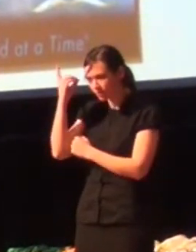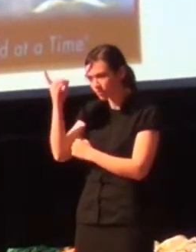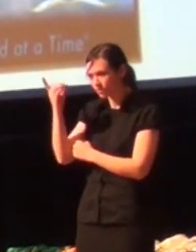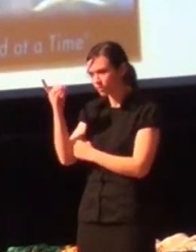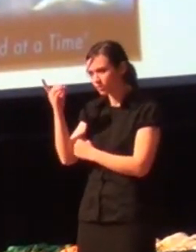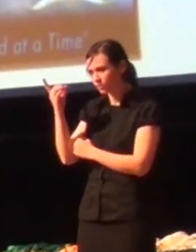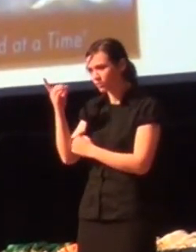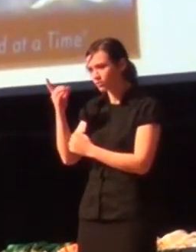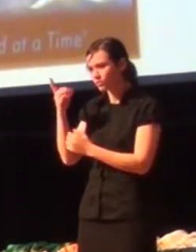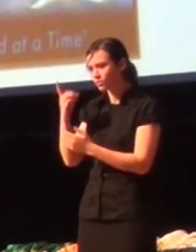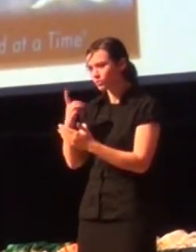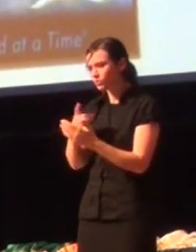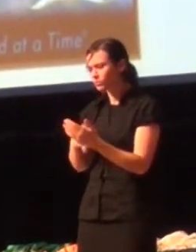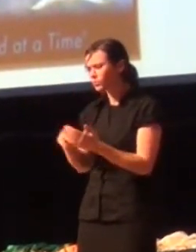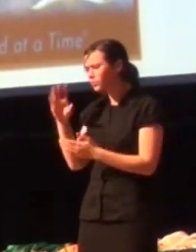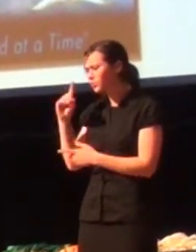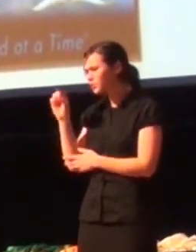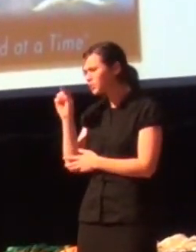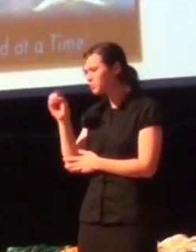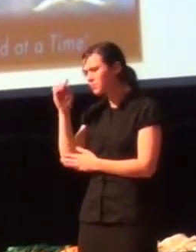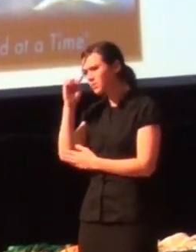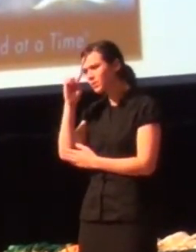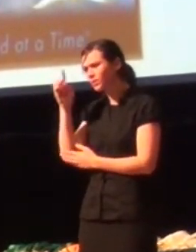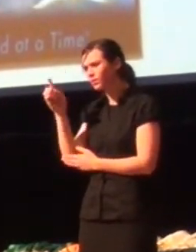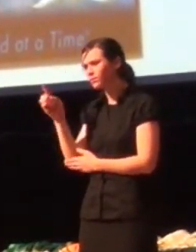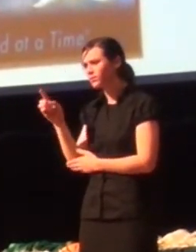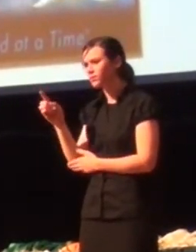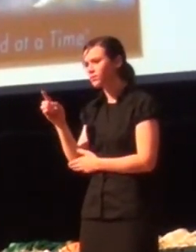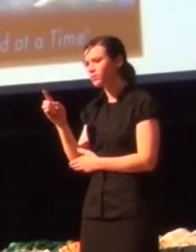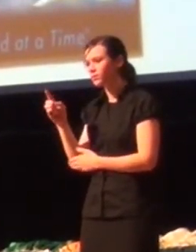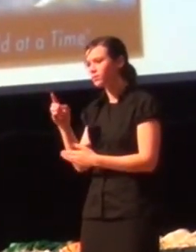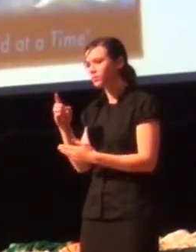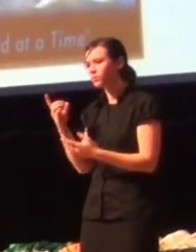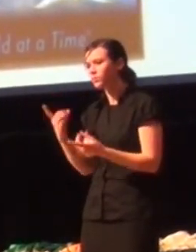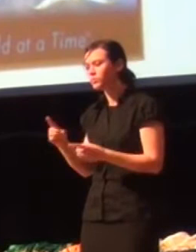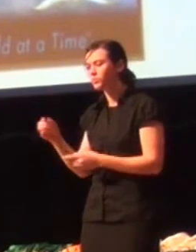what do you think of when you think of me?